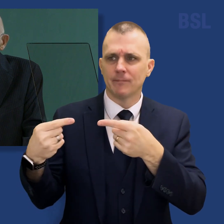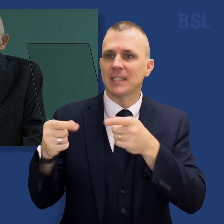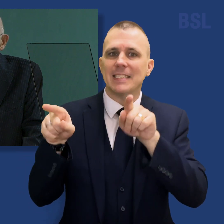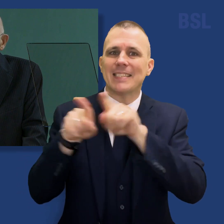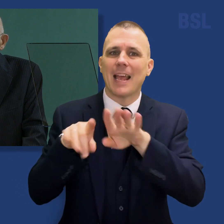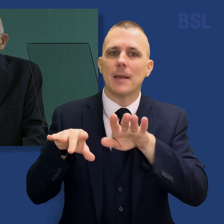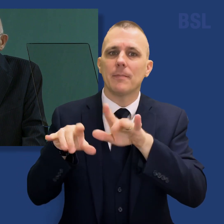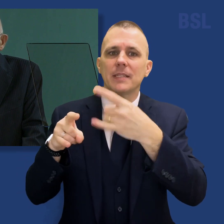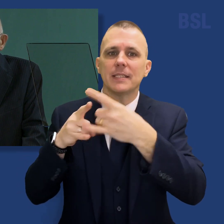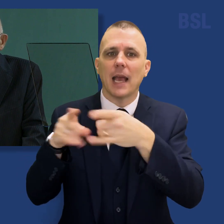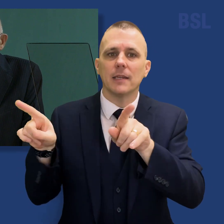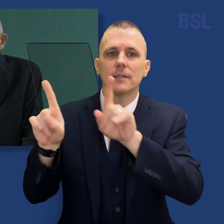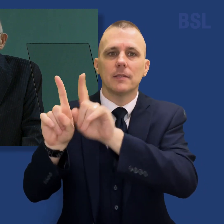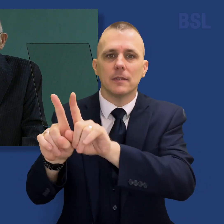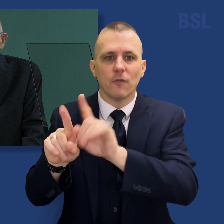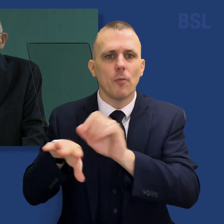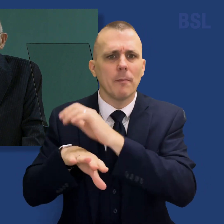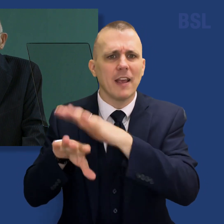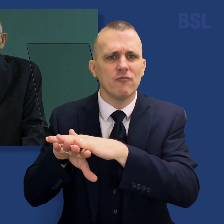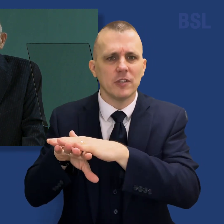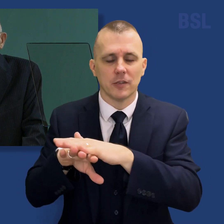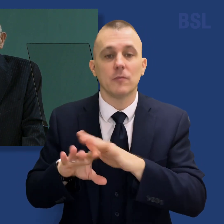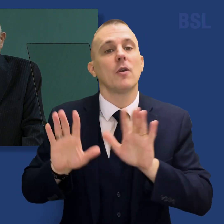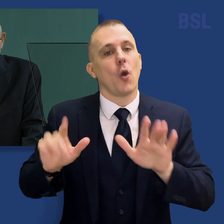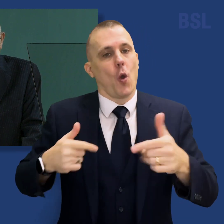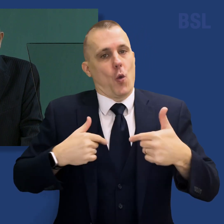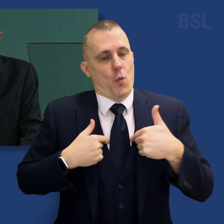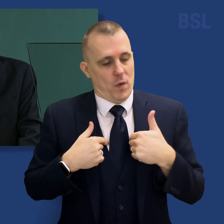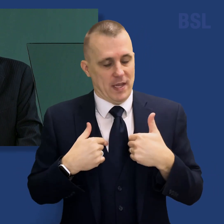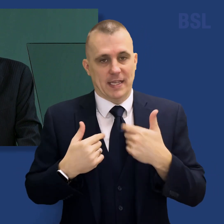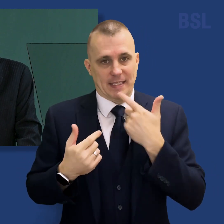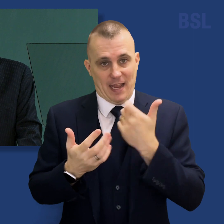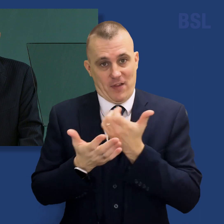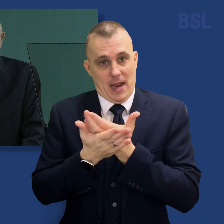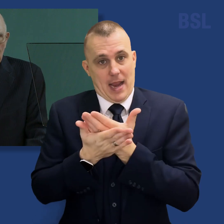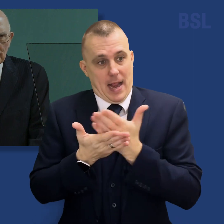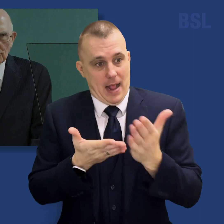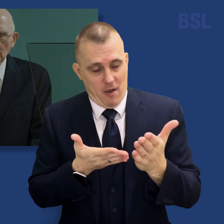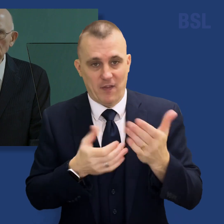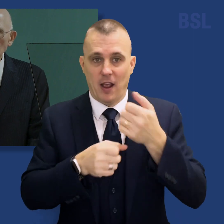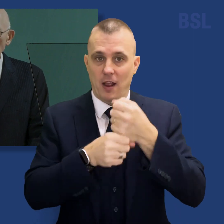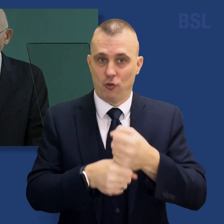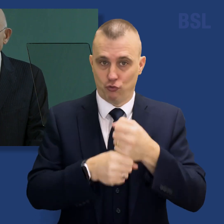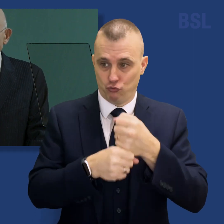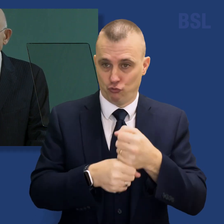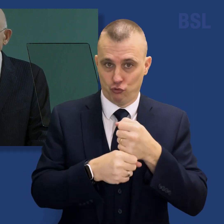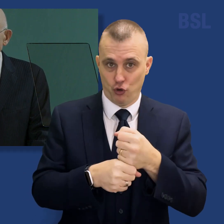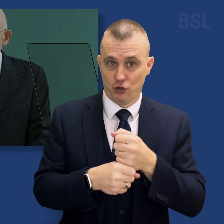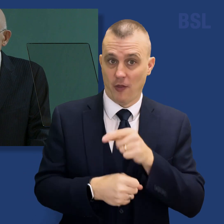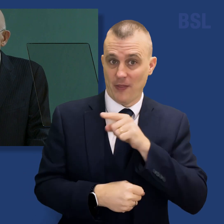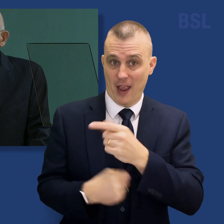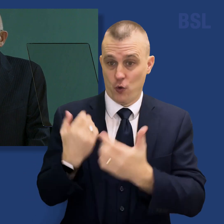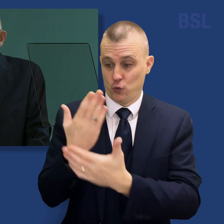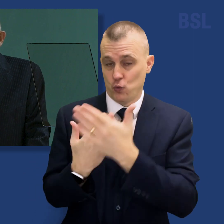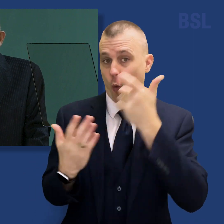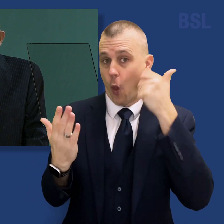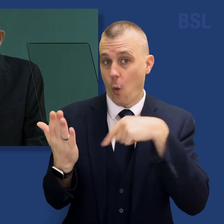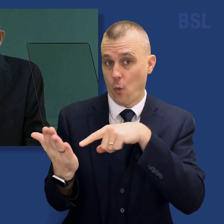-sex marriage. We see a need to clarify the Church's position on that new law.